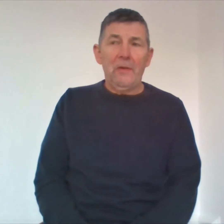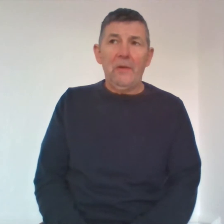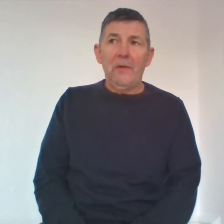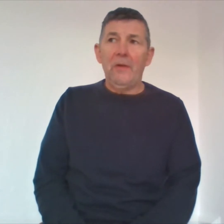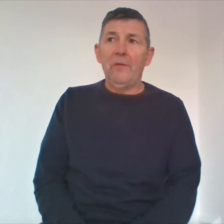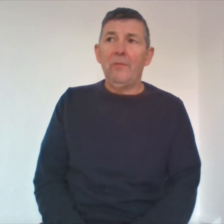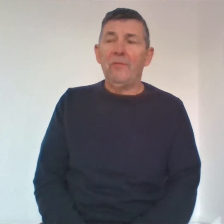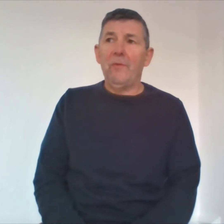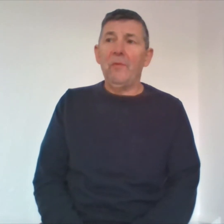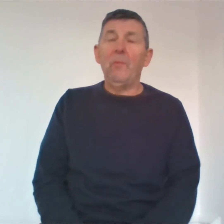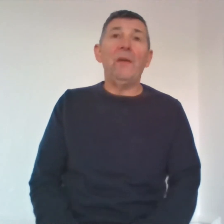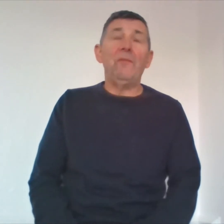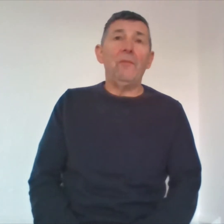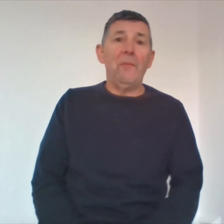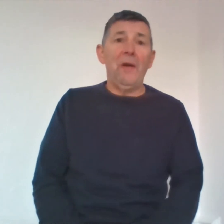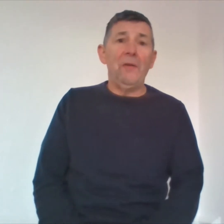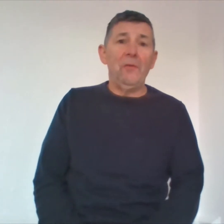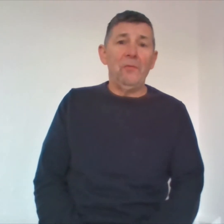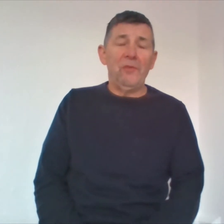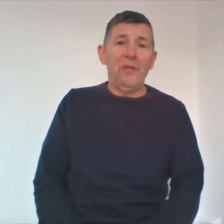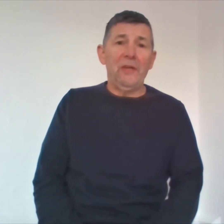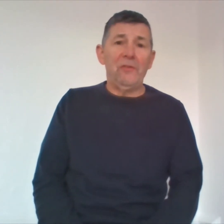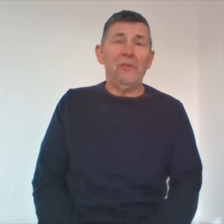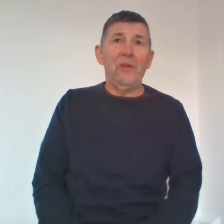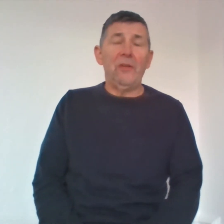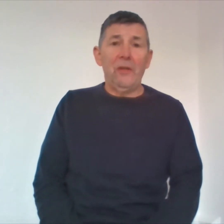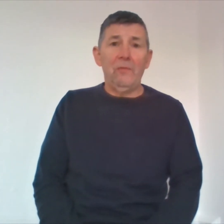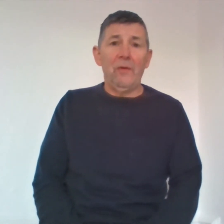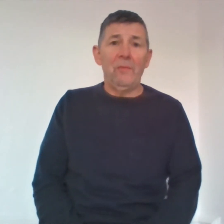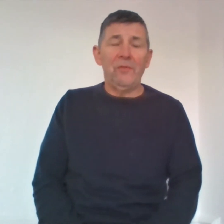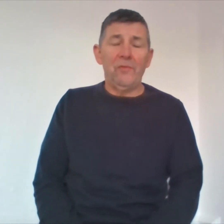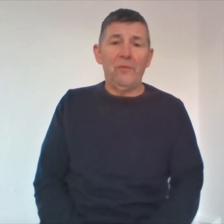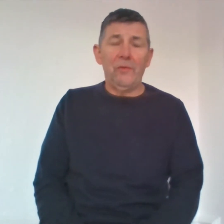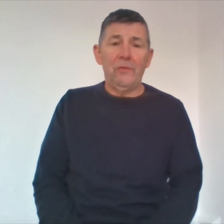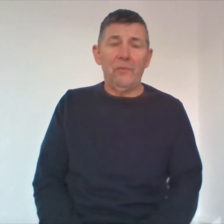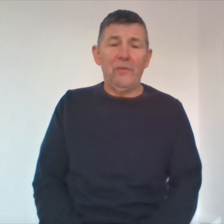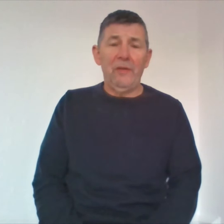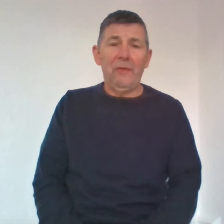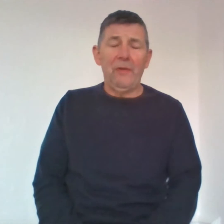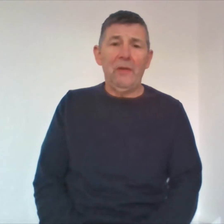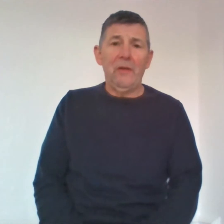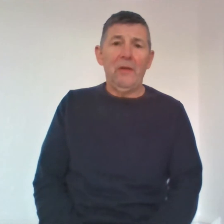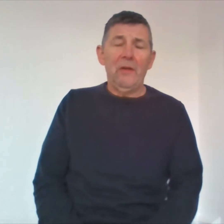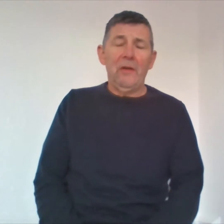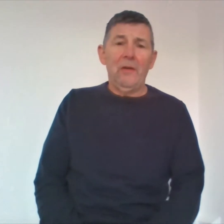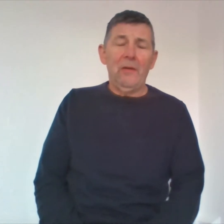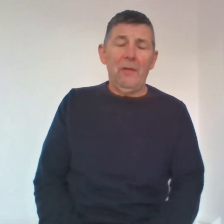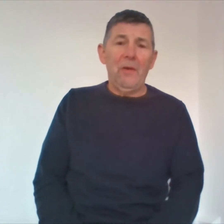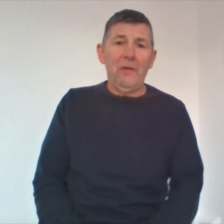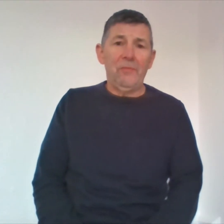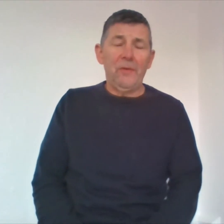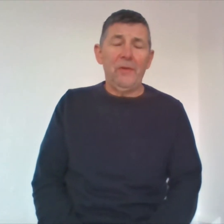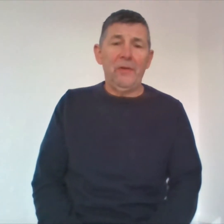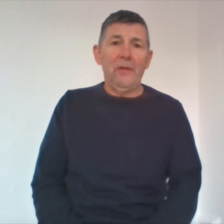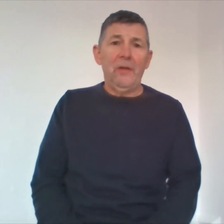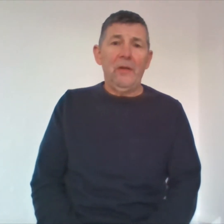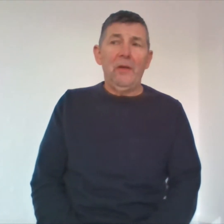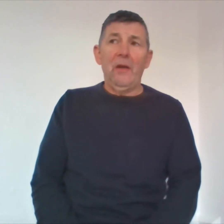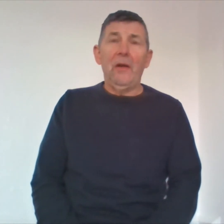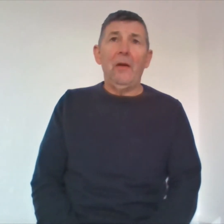and it was from the wife of the man who was in the accident saying thank you very much for your saving my husband and i